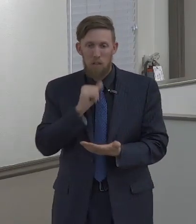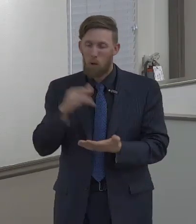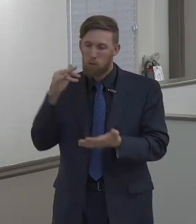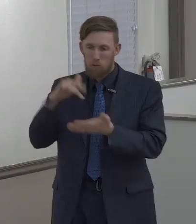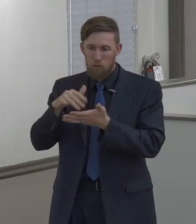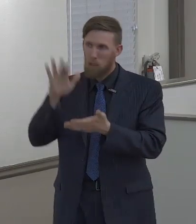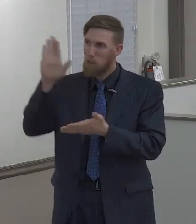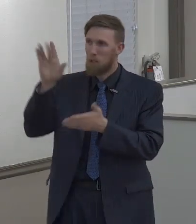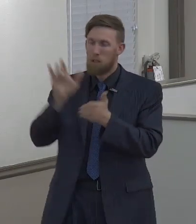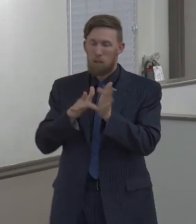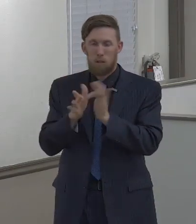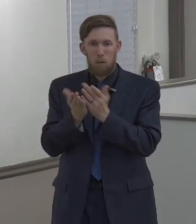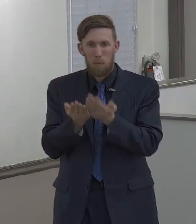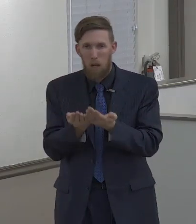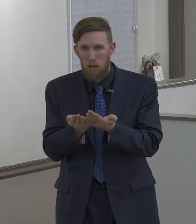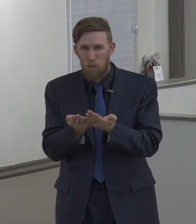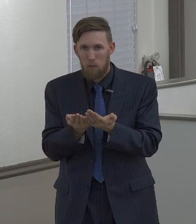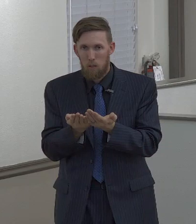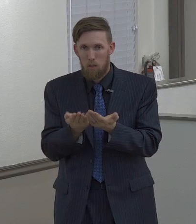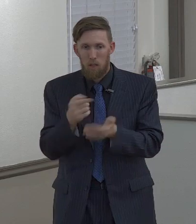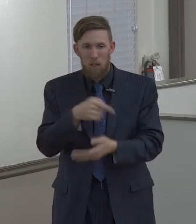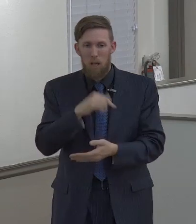No desire to know God better